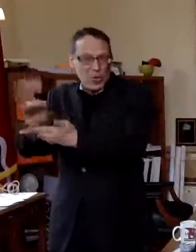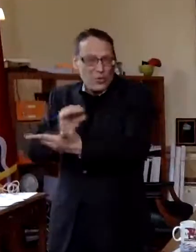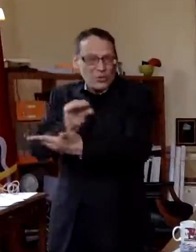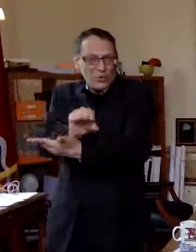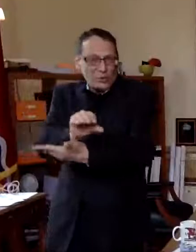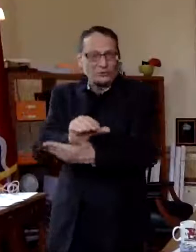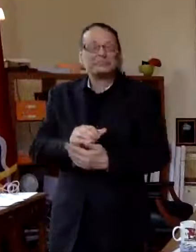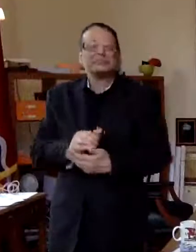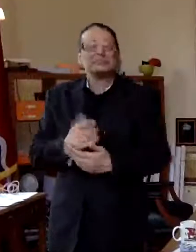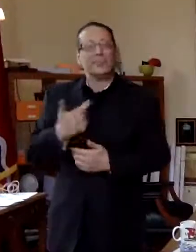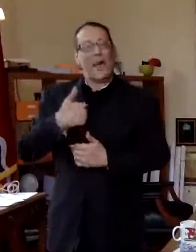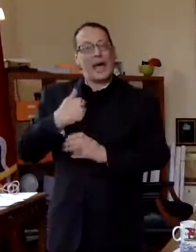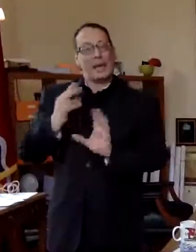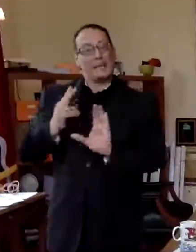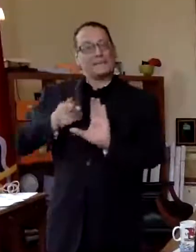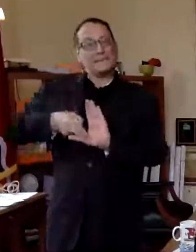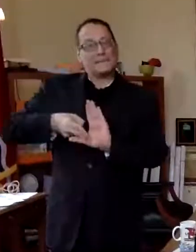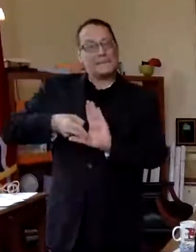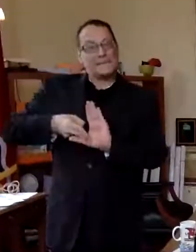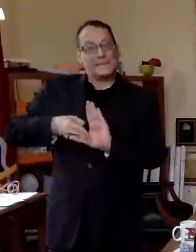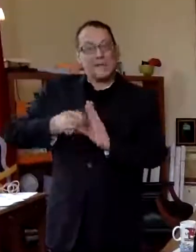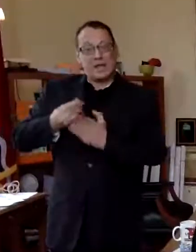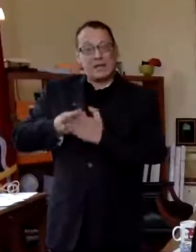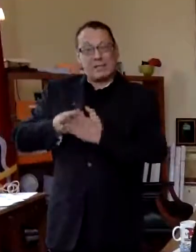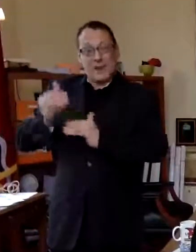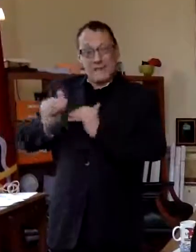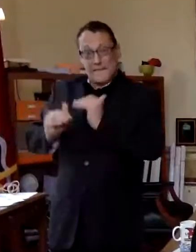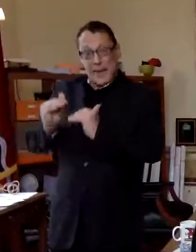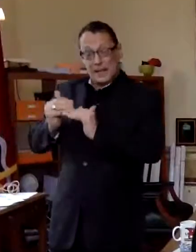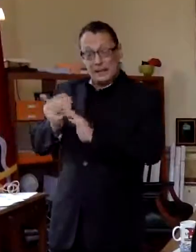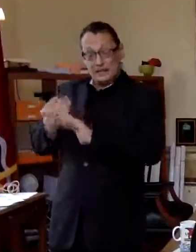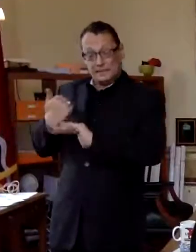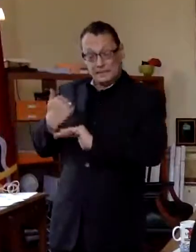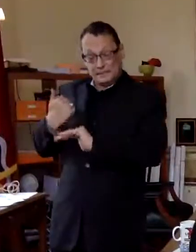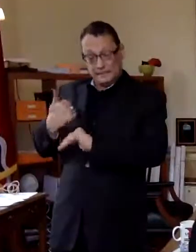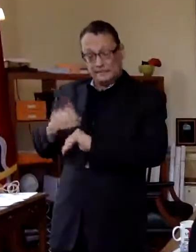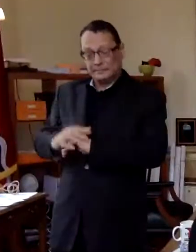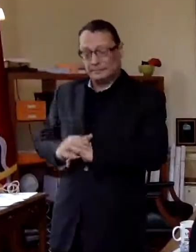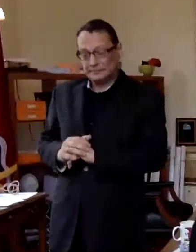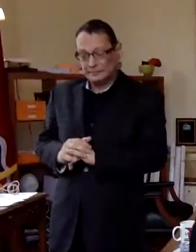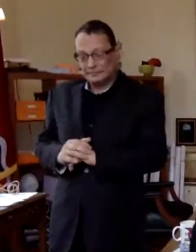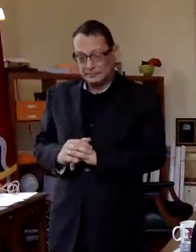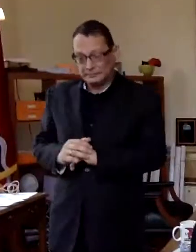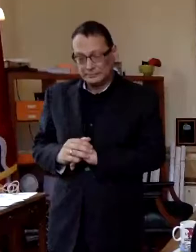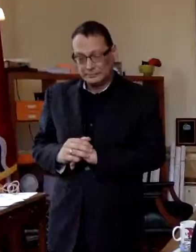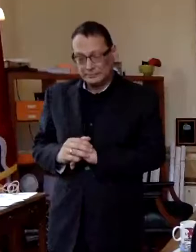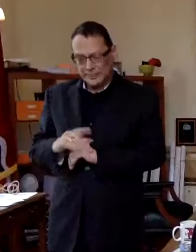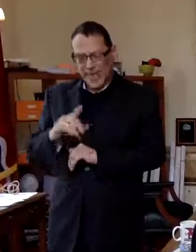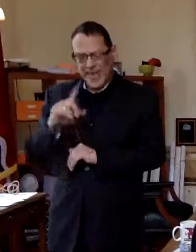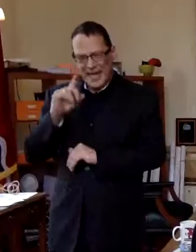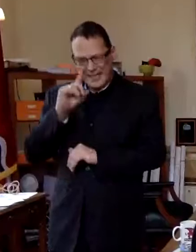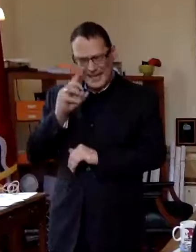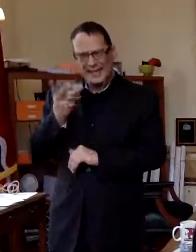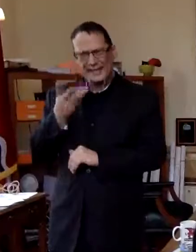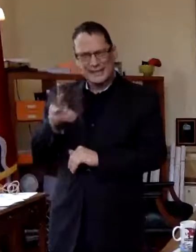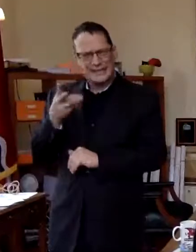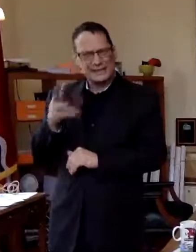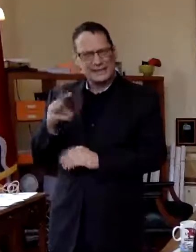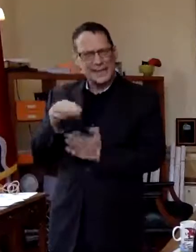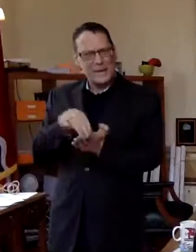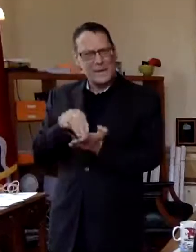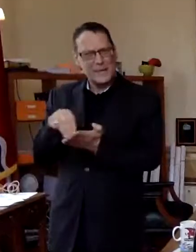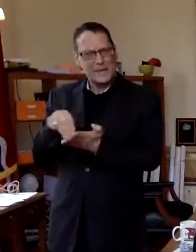when i came into office the city's fund balance was um i think it was 16 million